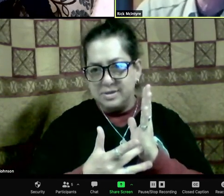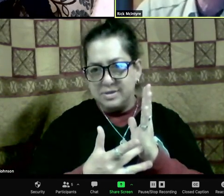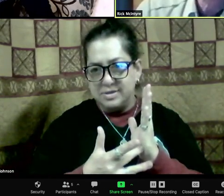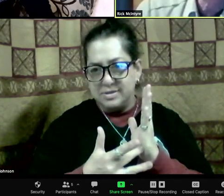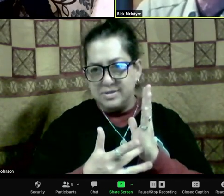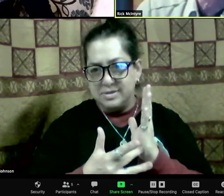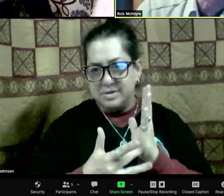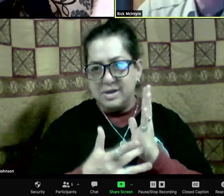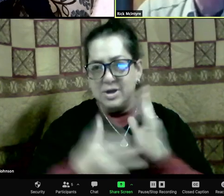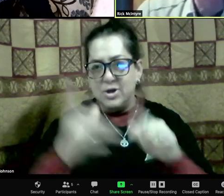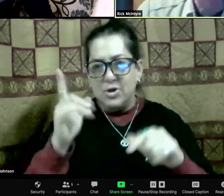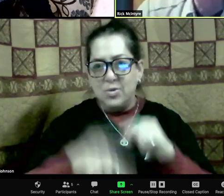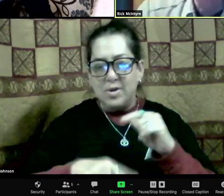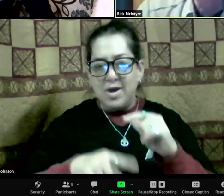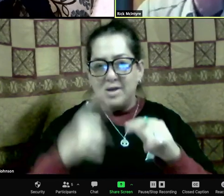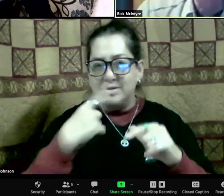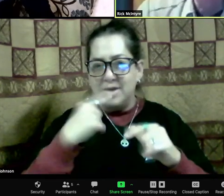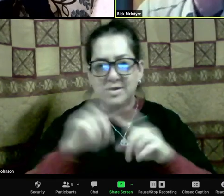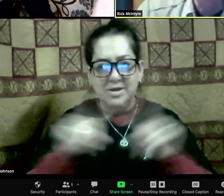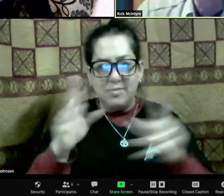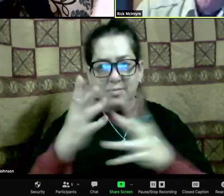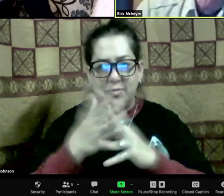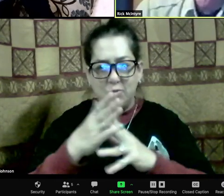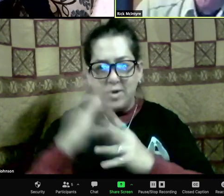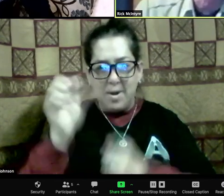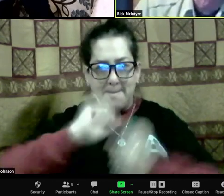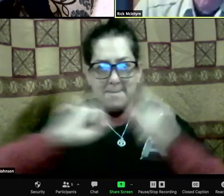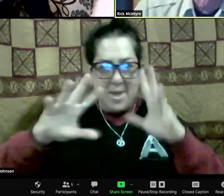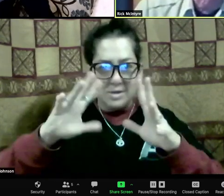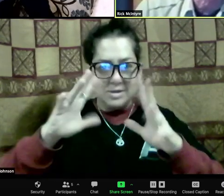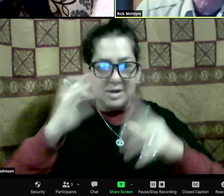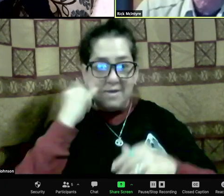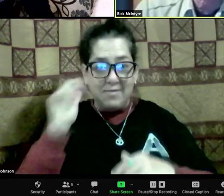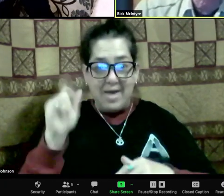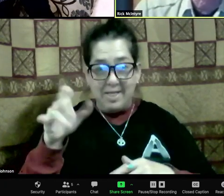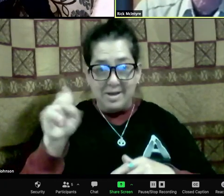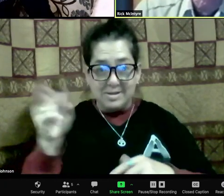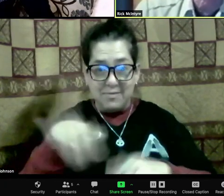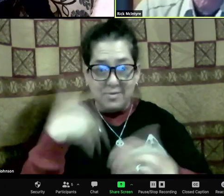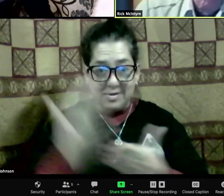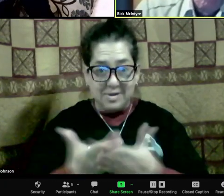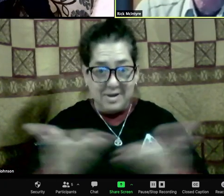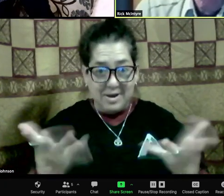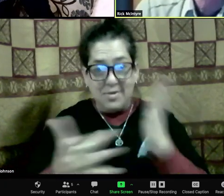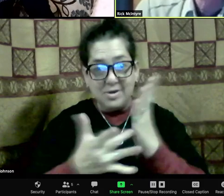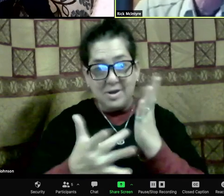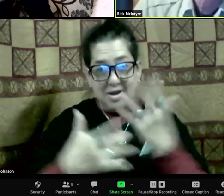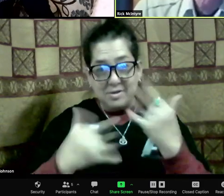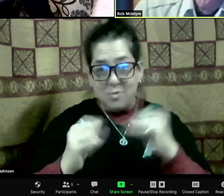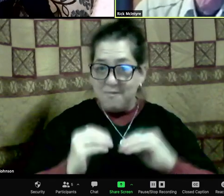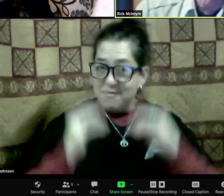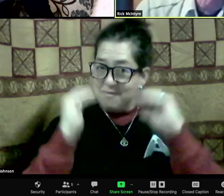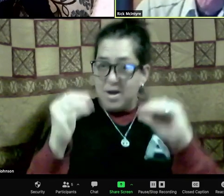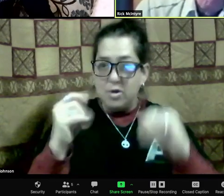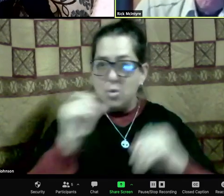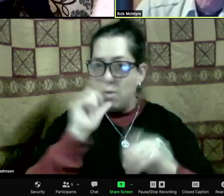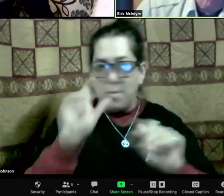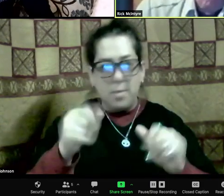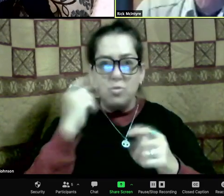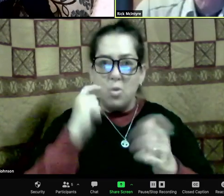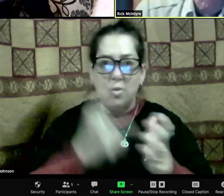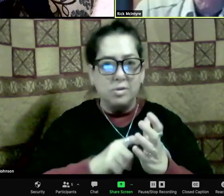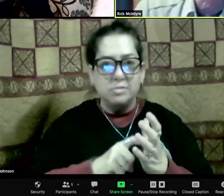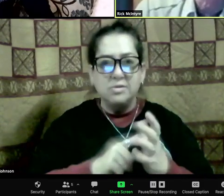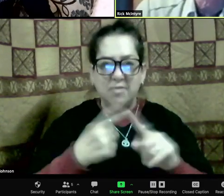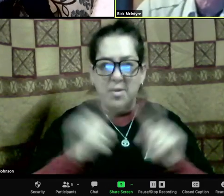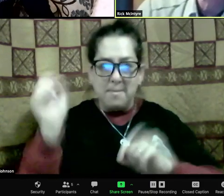They just magically appear, you know, out of the underground with the alpha female. So there's that famous quote from